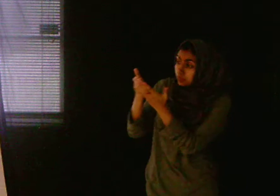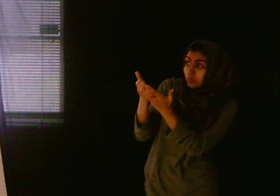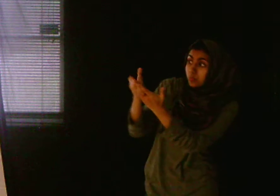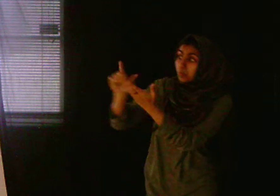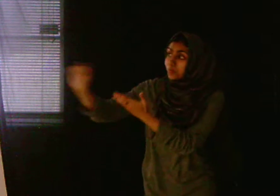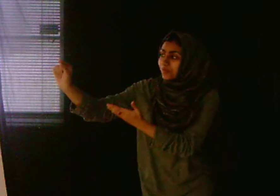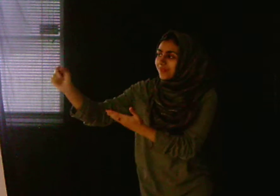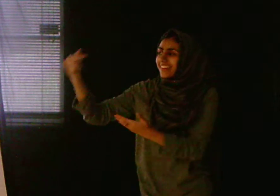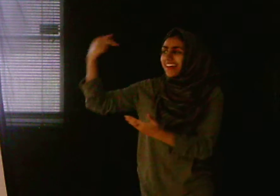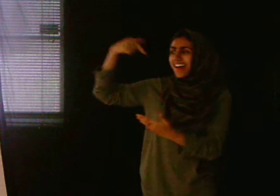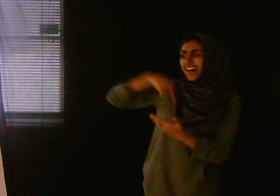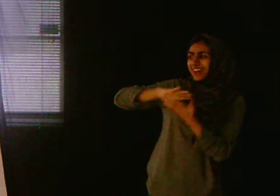you away from what you go.